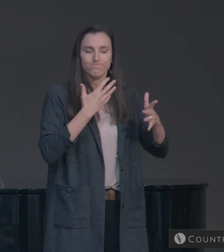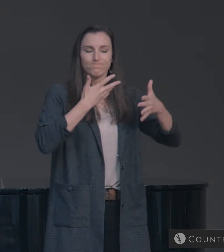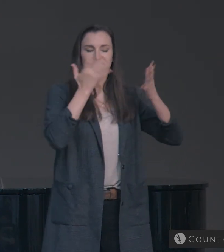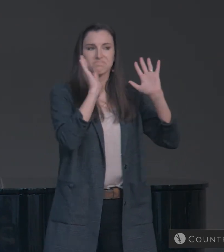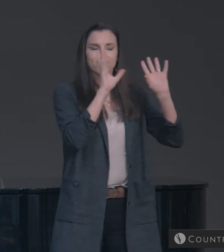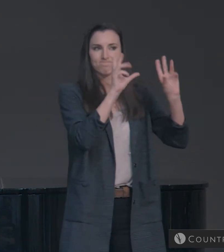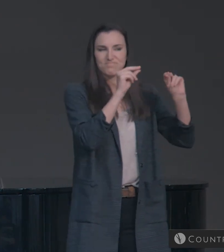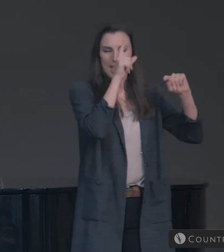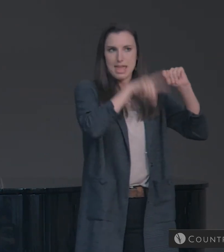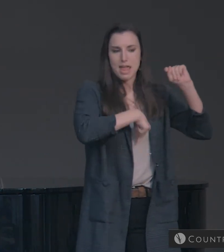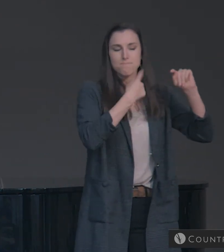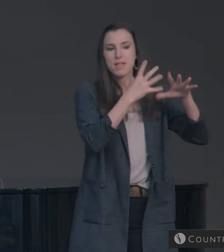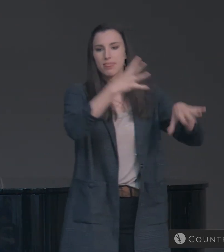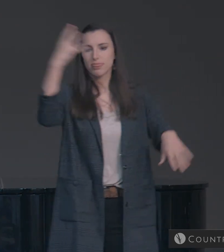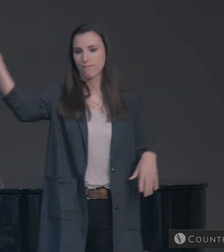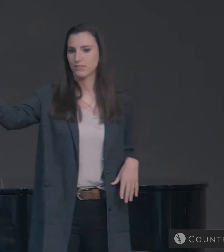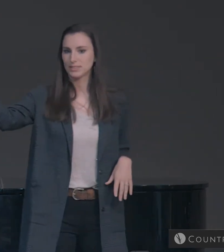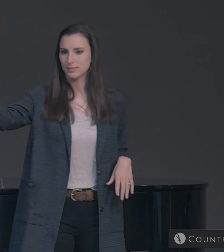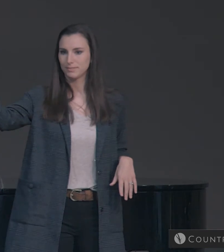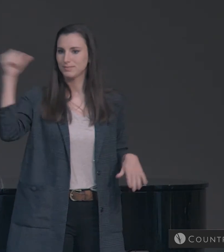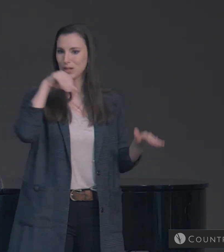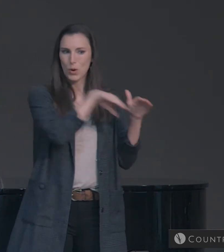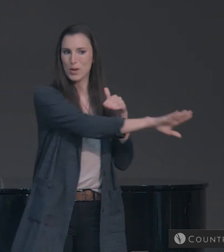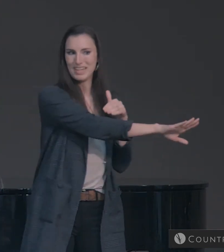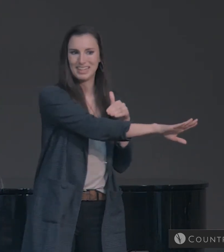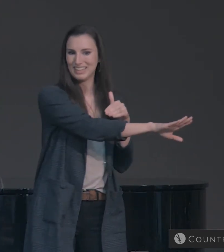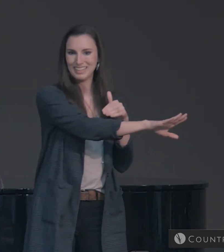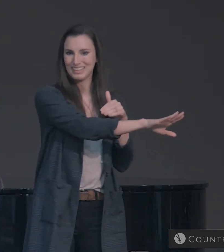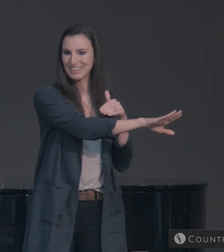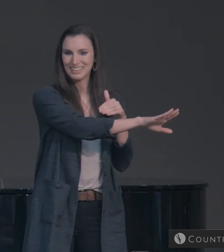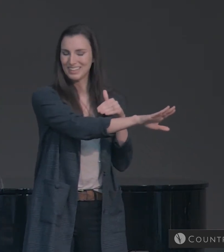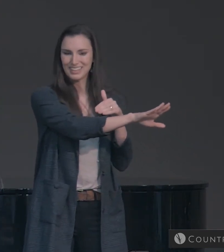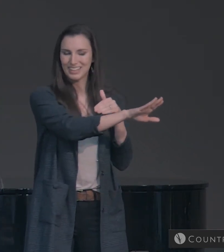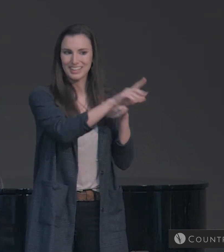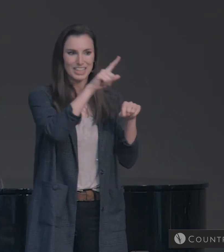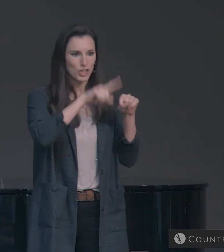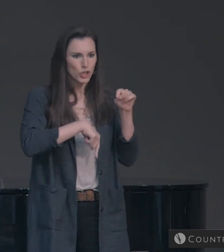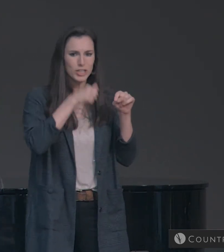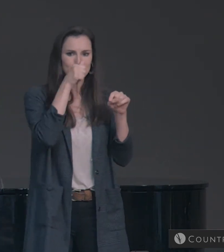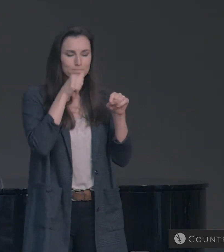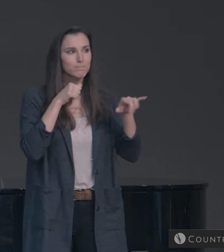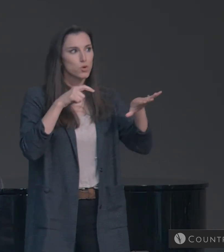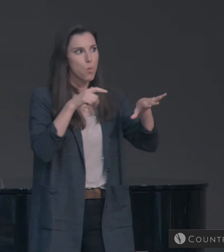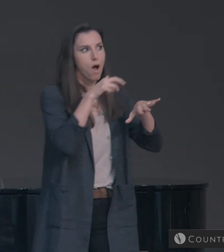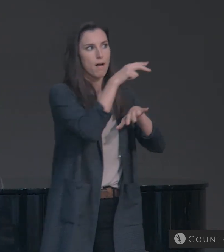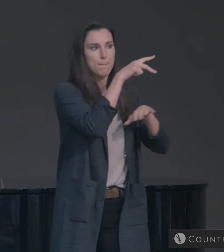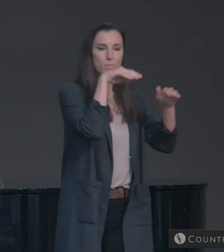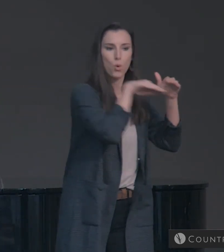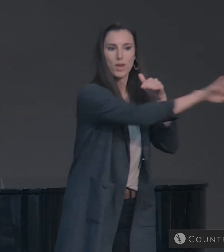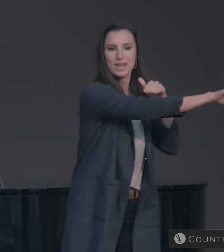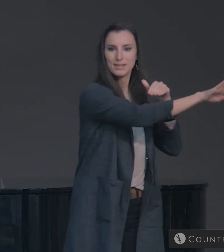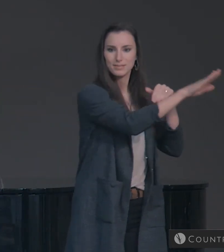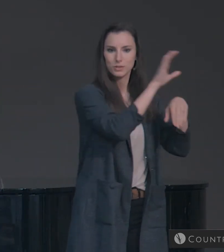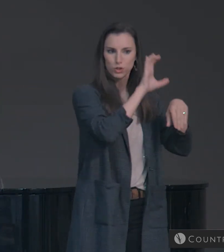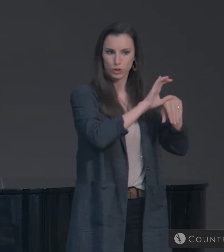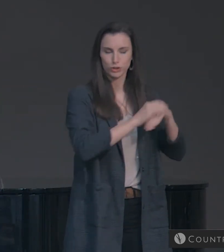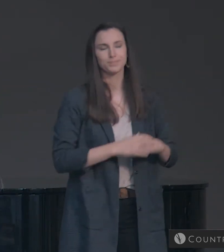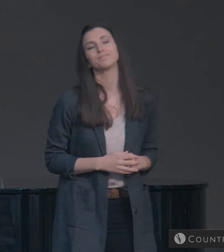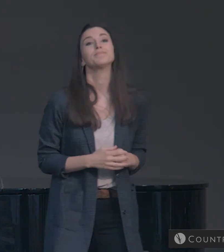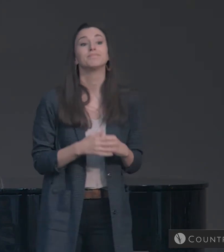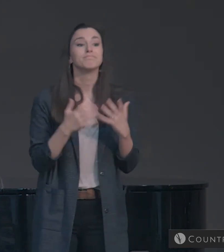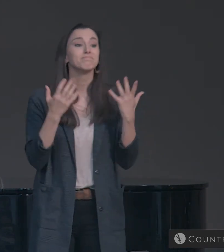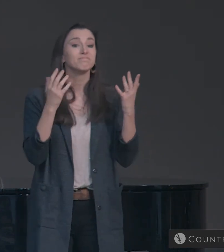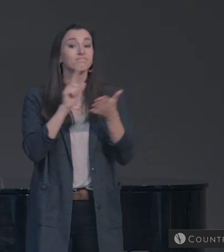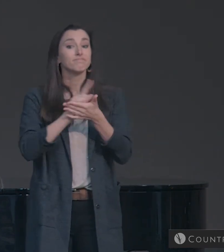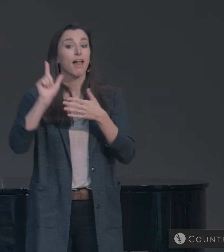walked away and left. He couldn't make himself walk up the steps through the doors. So the next week,